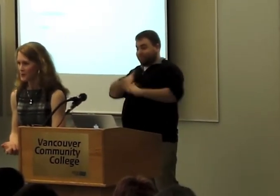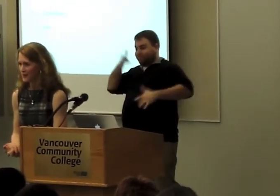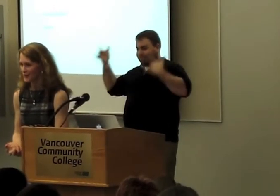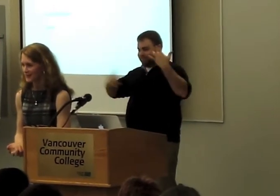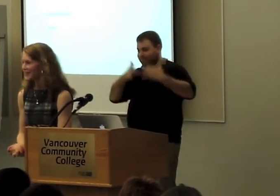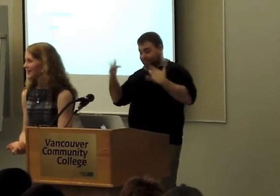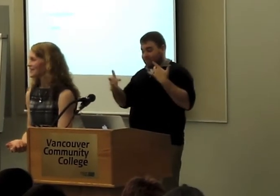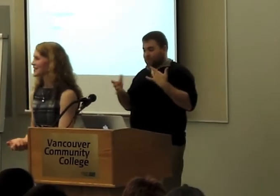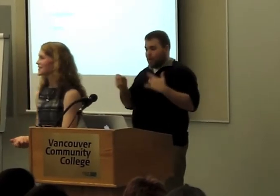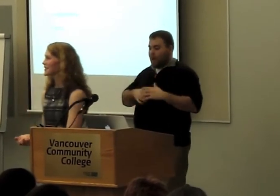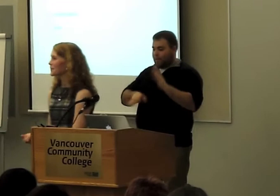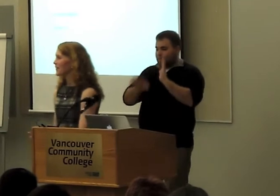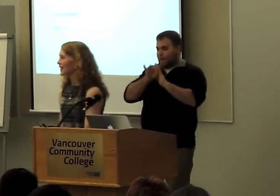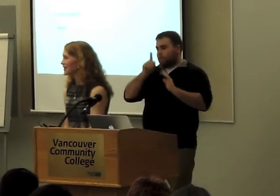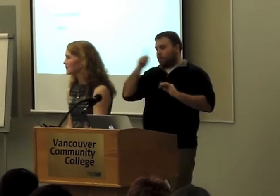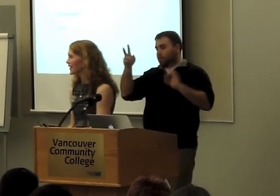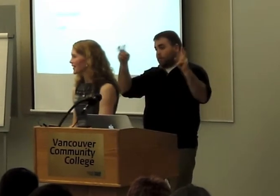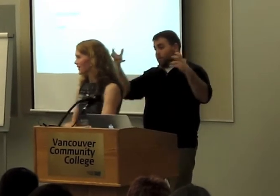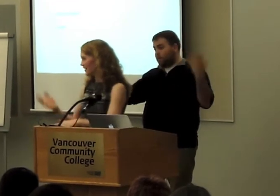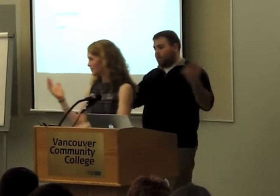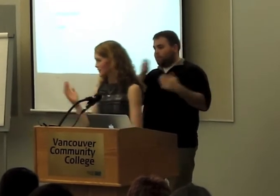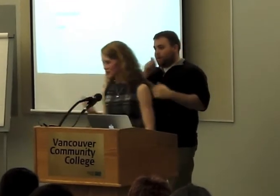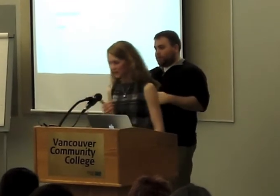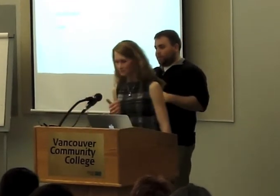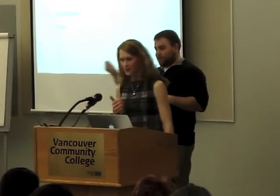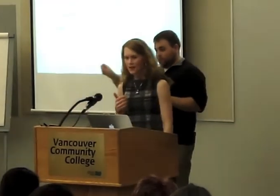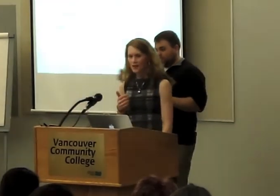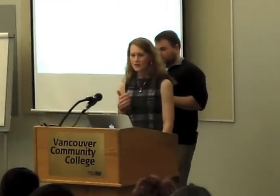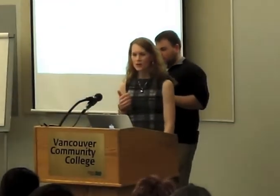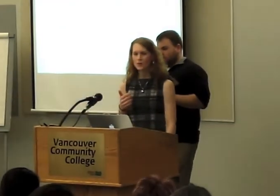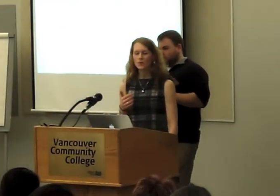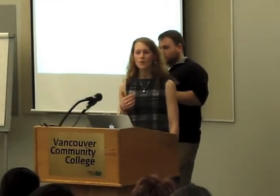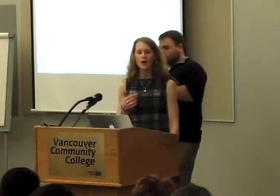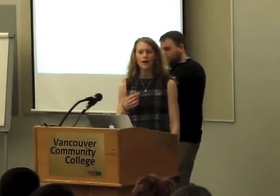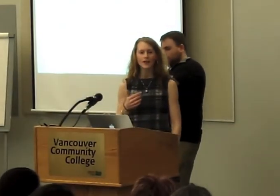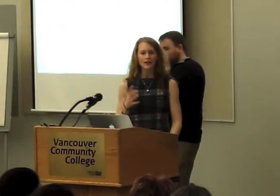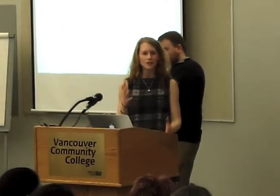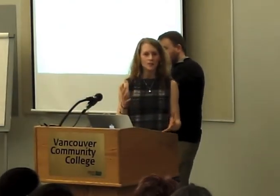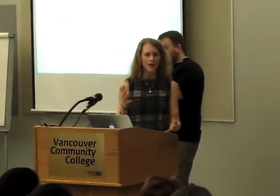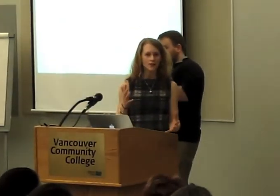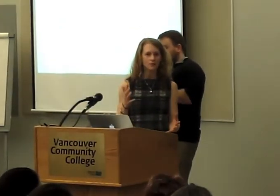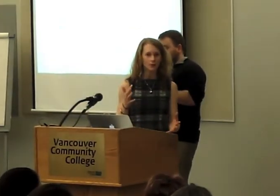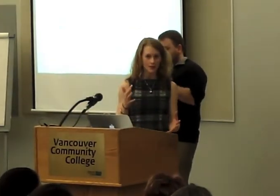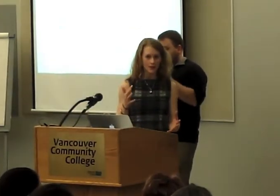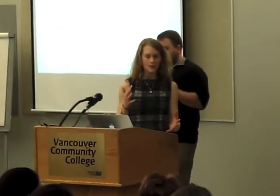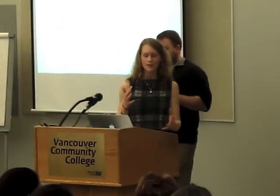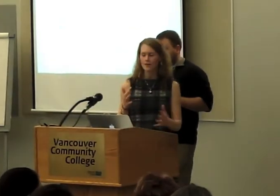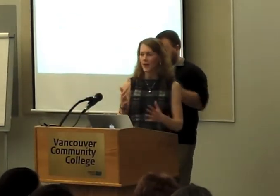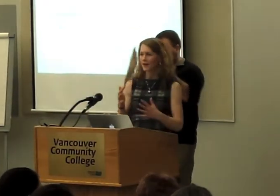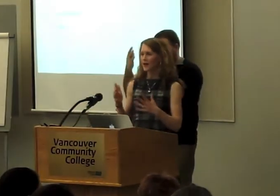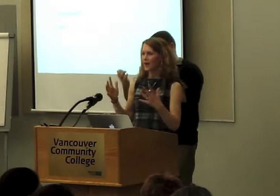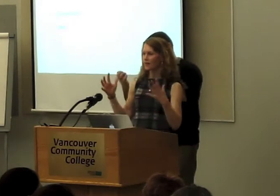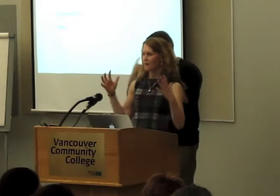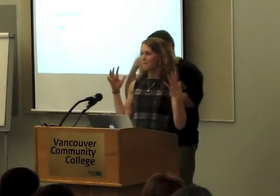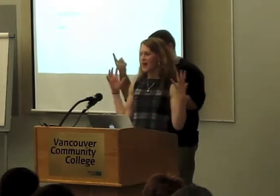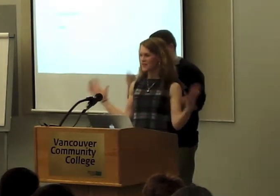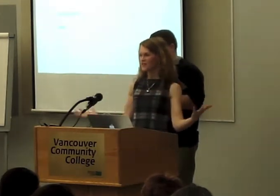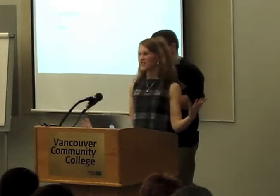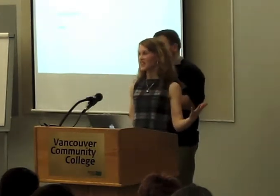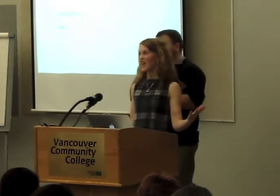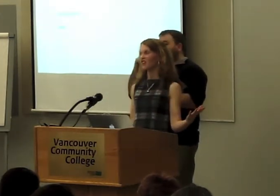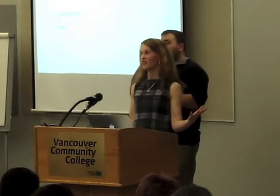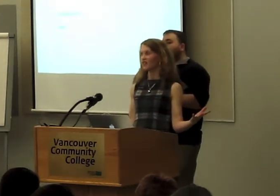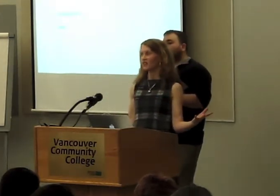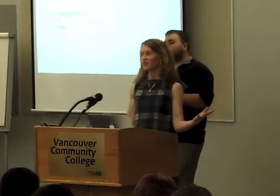picked punctuation, because I did some of that in my high school teaching. So I'd like you to imagine for a minute that I have a